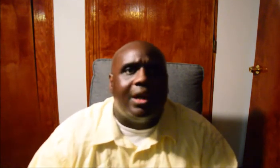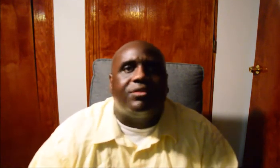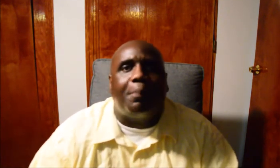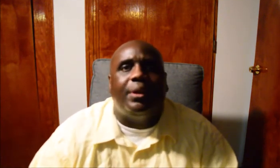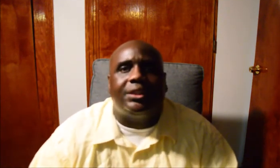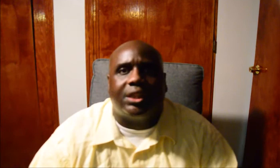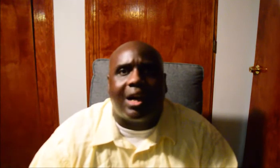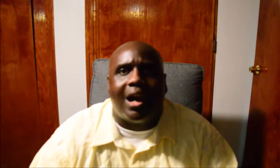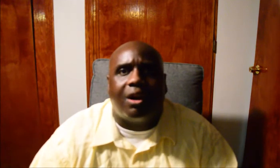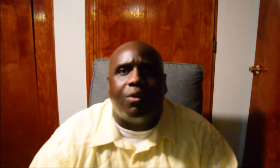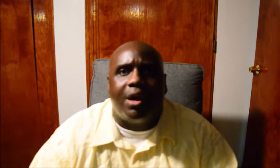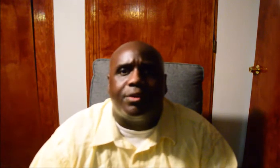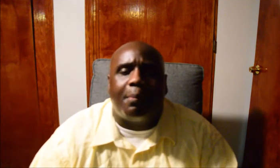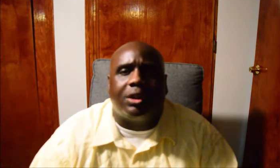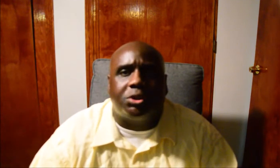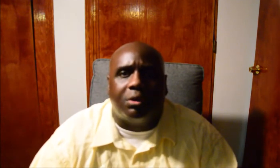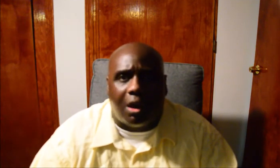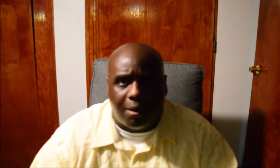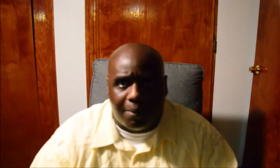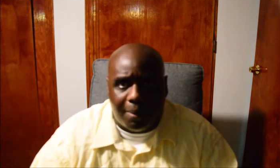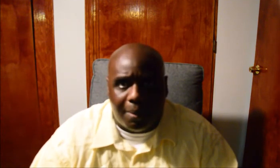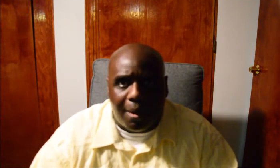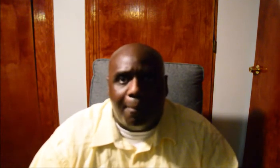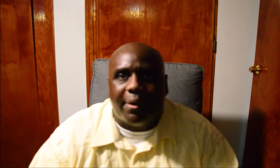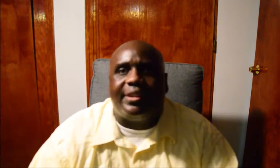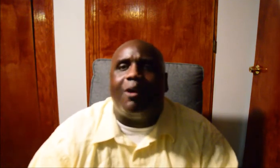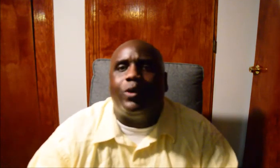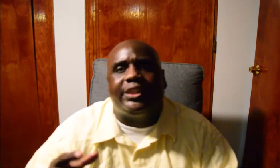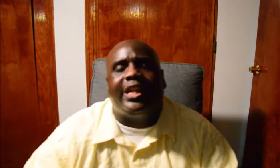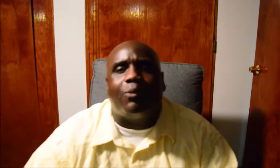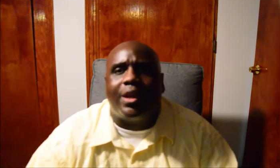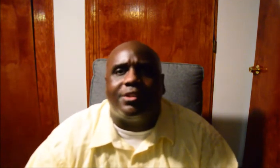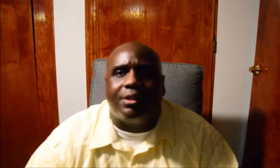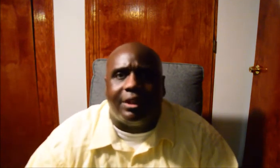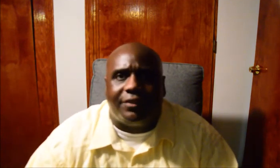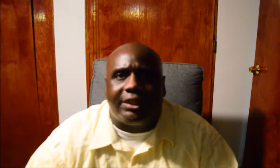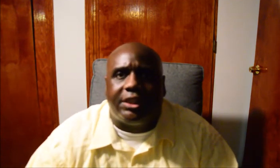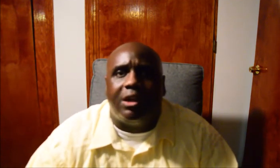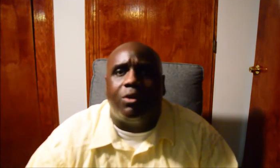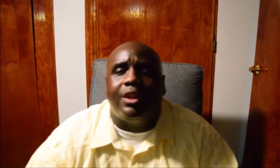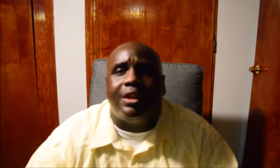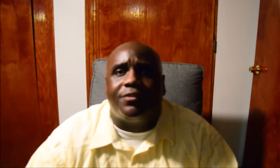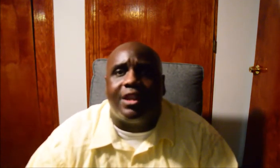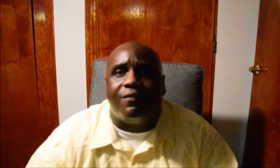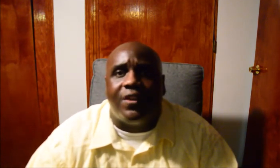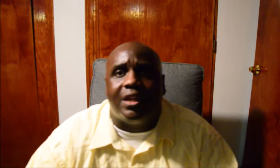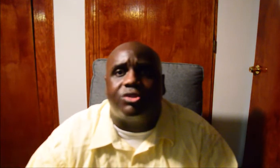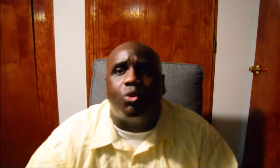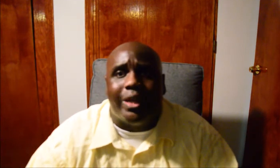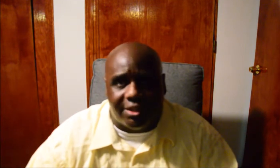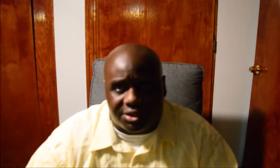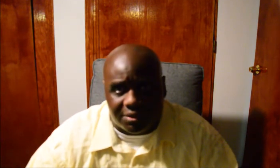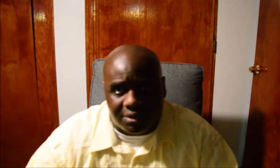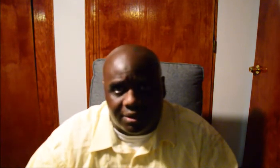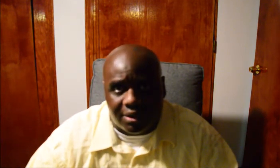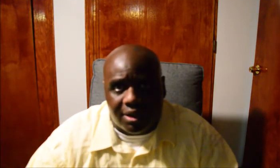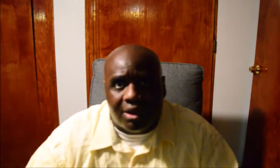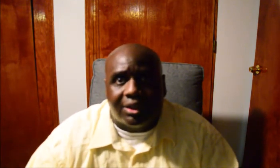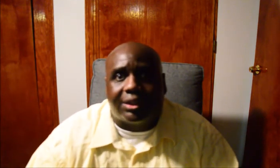report to put Chicago under martial law. But then when she get ready to lift it, she only lifted it via tweet.